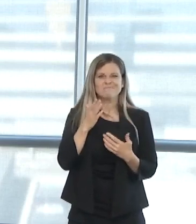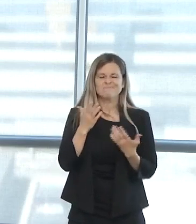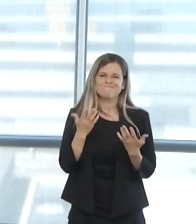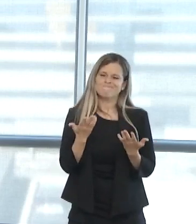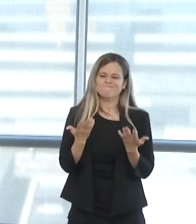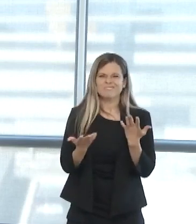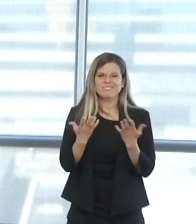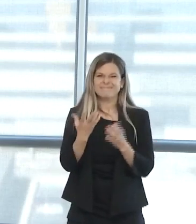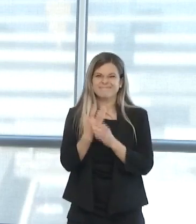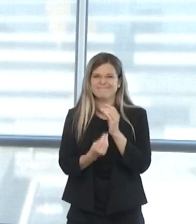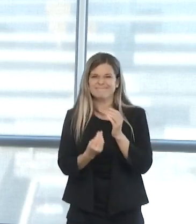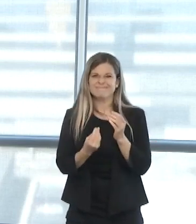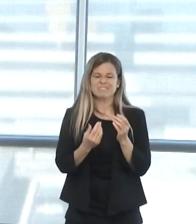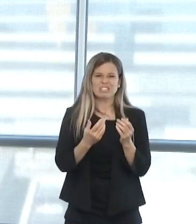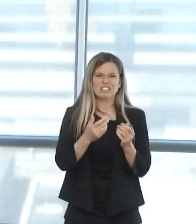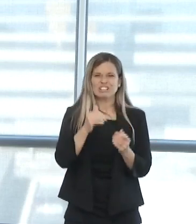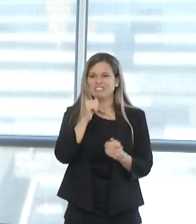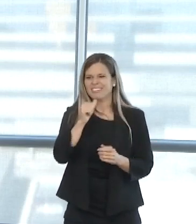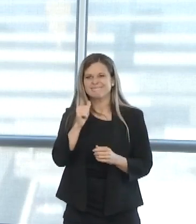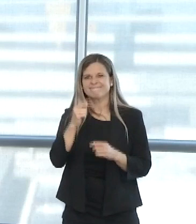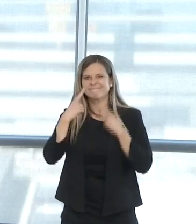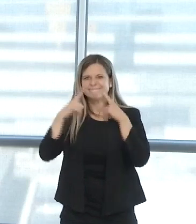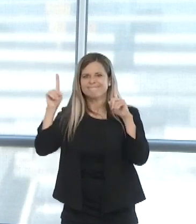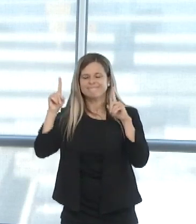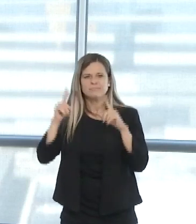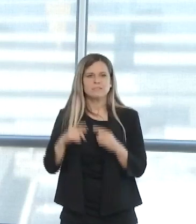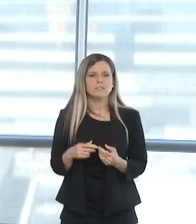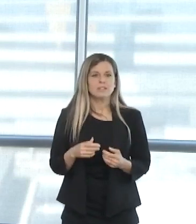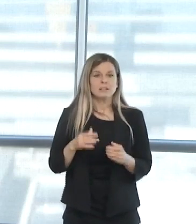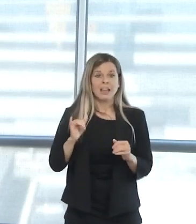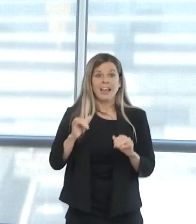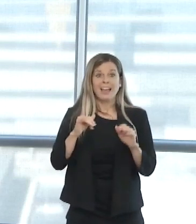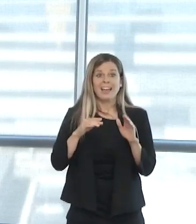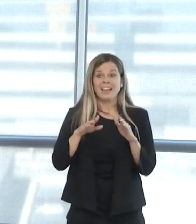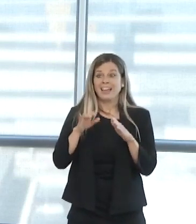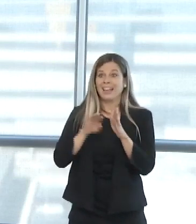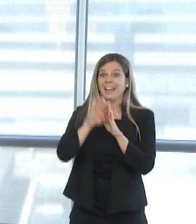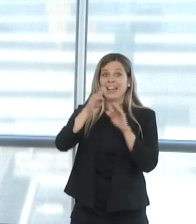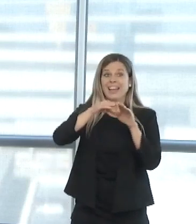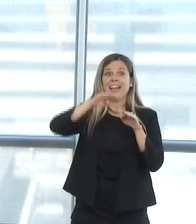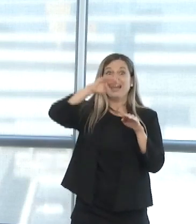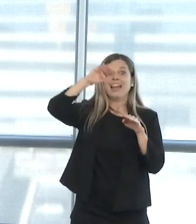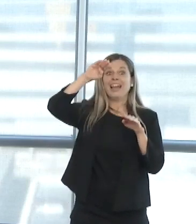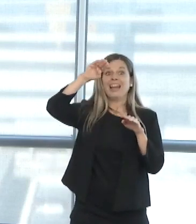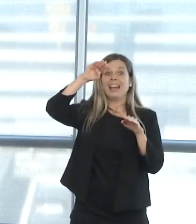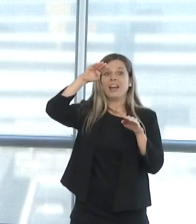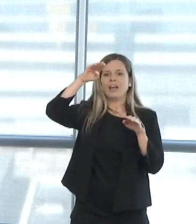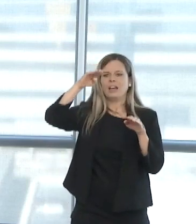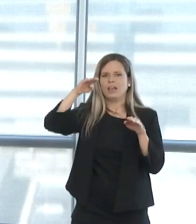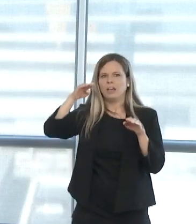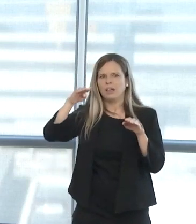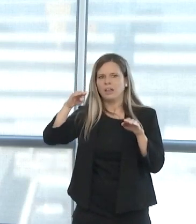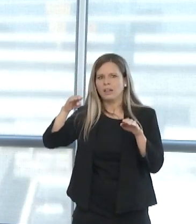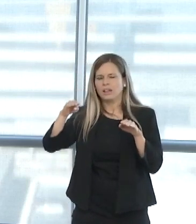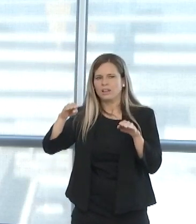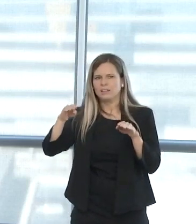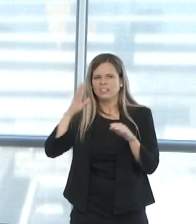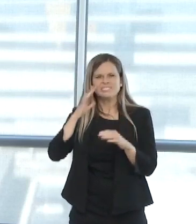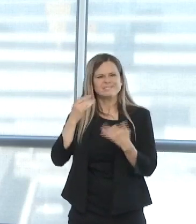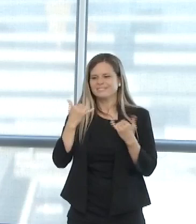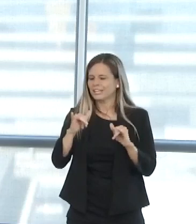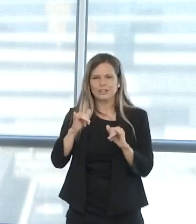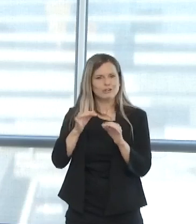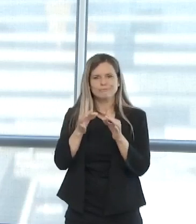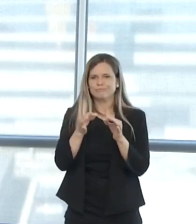some time the peak of the infection rate. We, along with our partners across the state, are watching this every day. That's why our surge